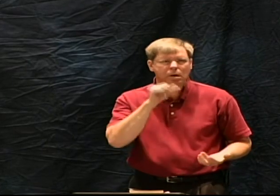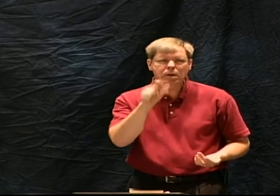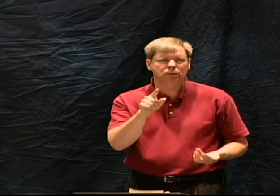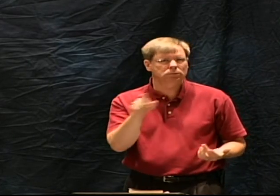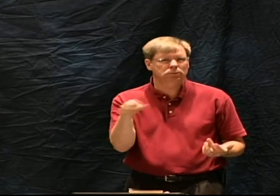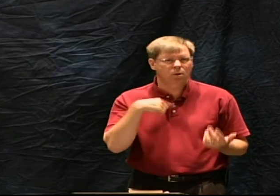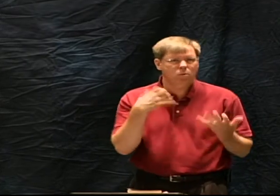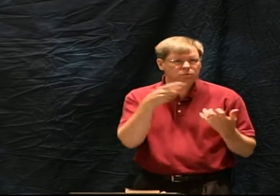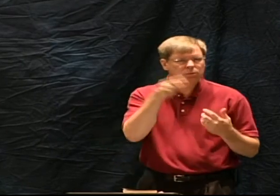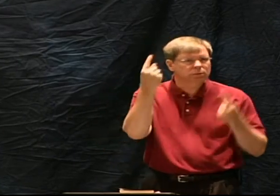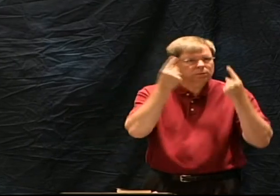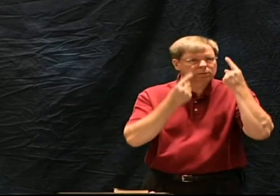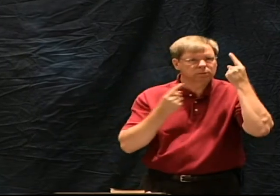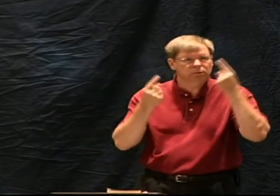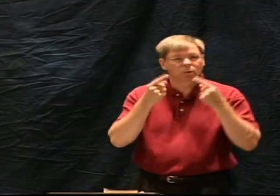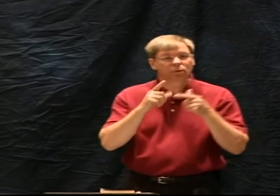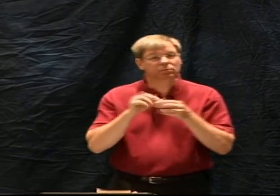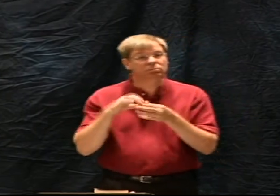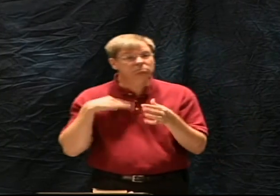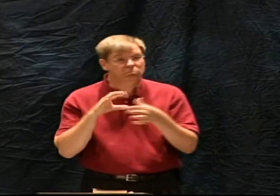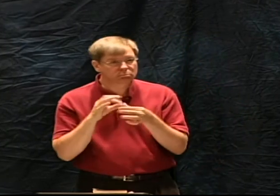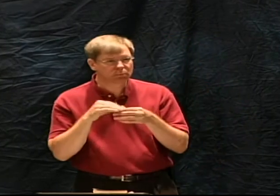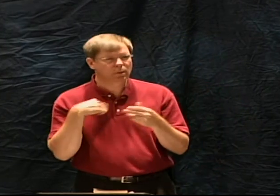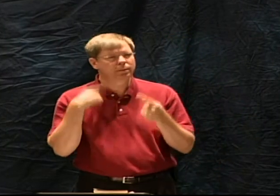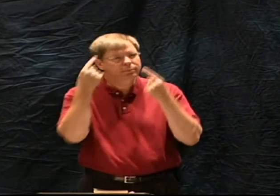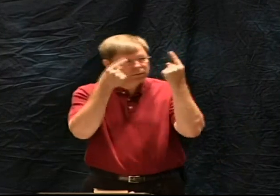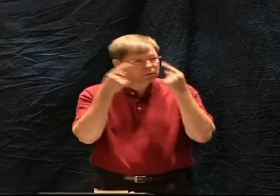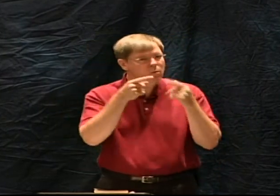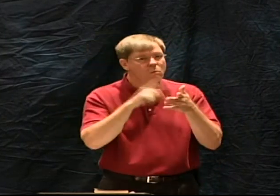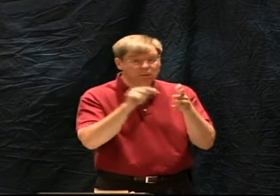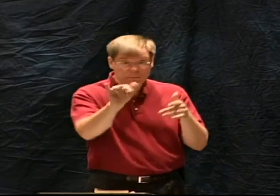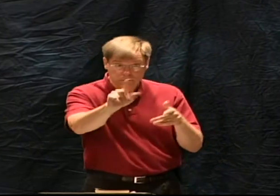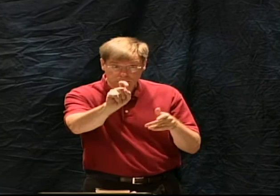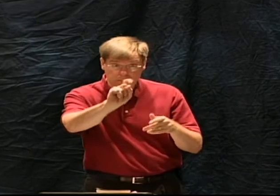the Scripture? I would like you to think about that.